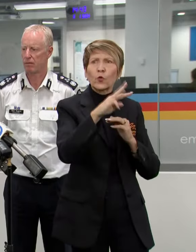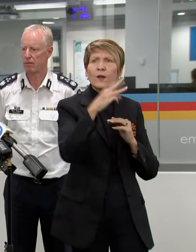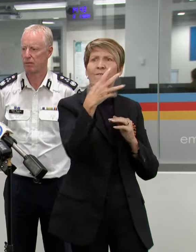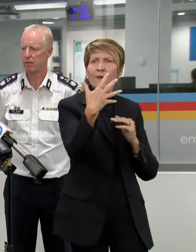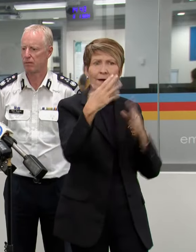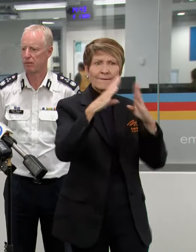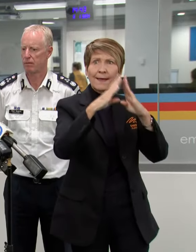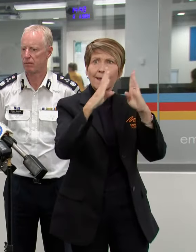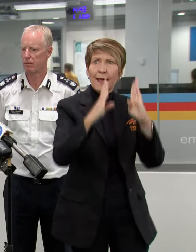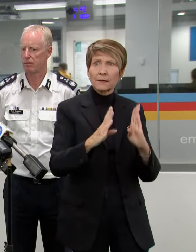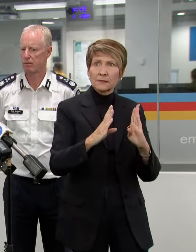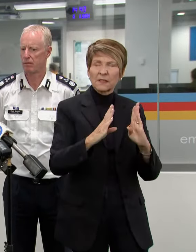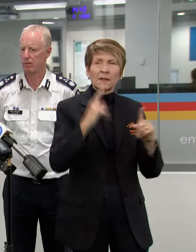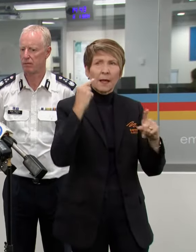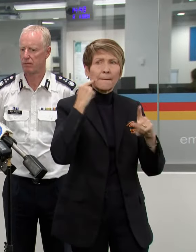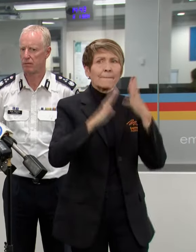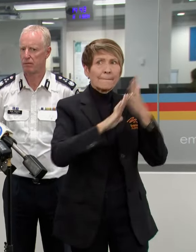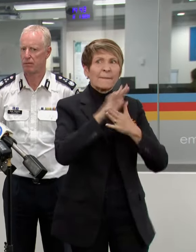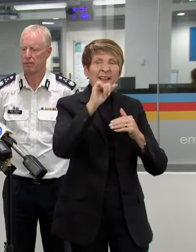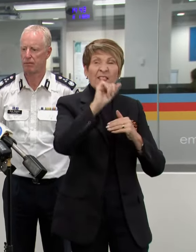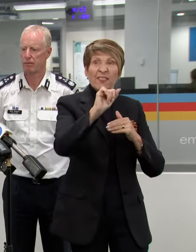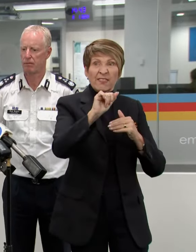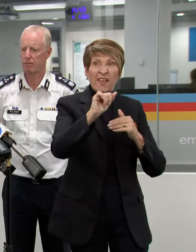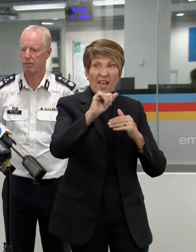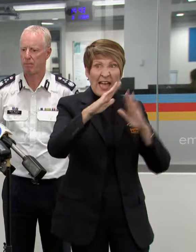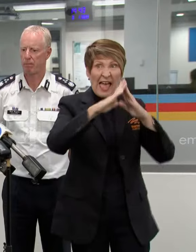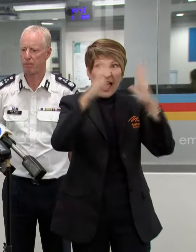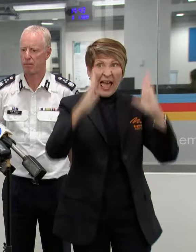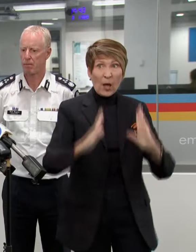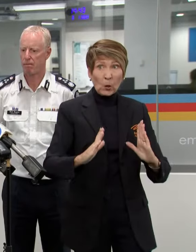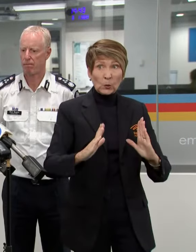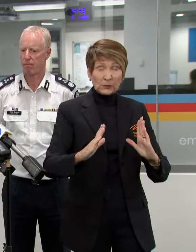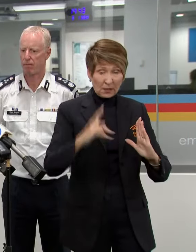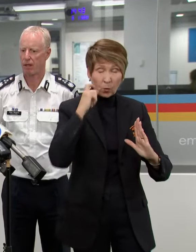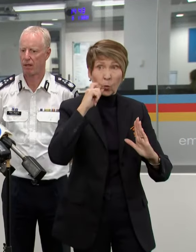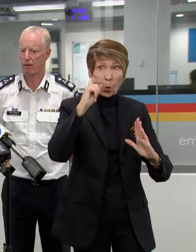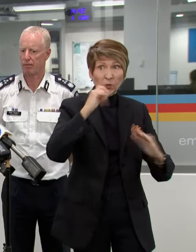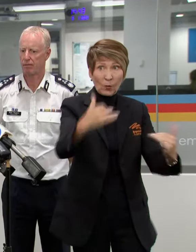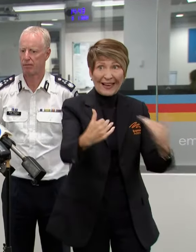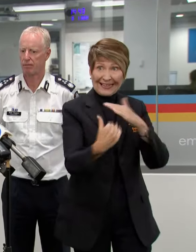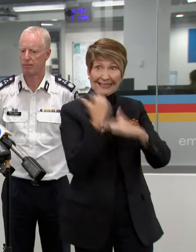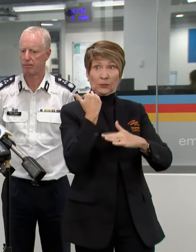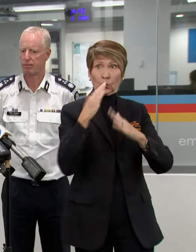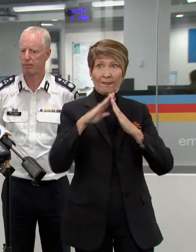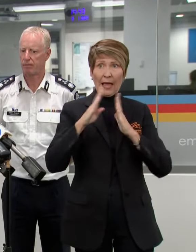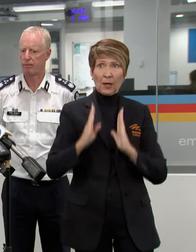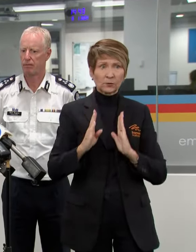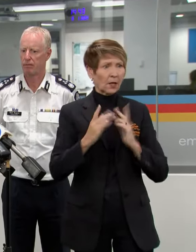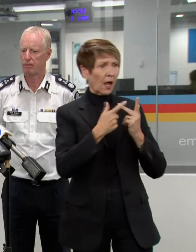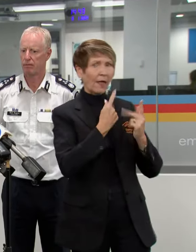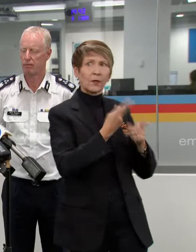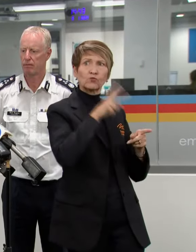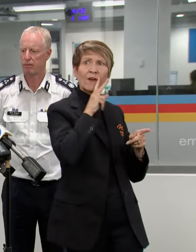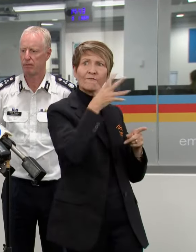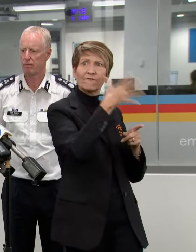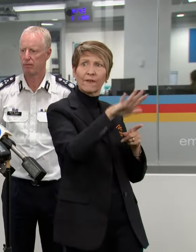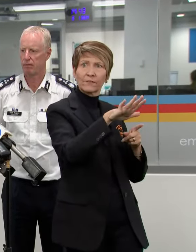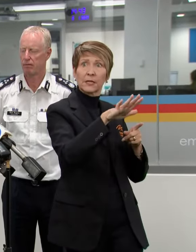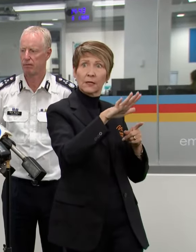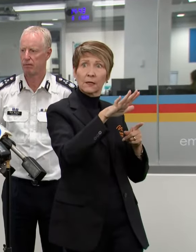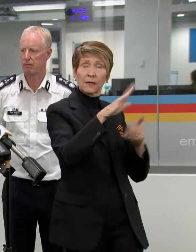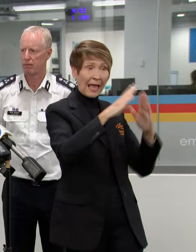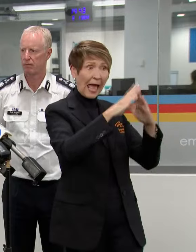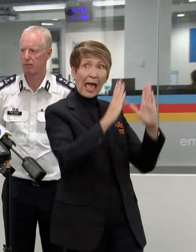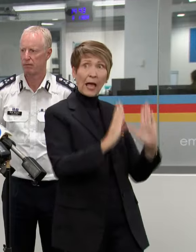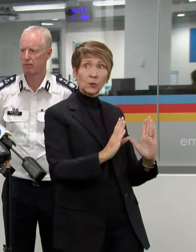that are likely to see above floor flooding. And there could be up to 250 other properties that will see overland